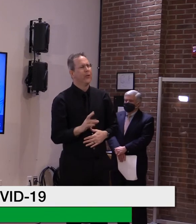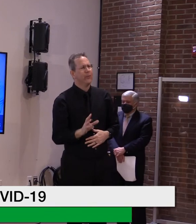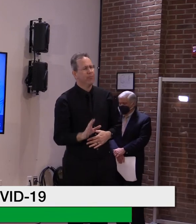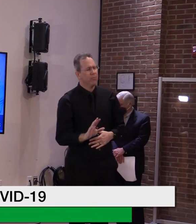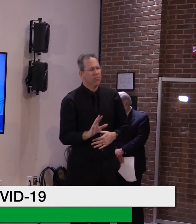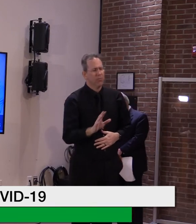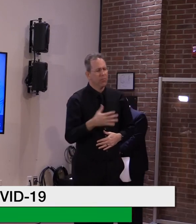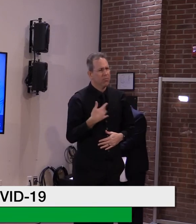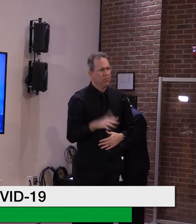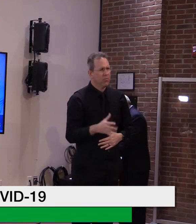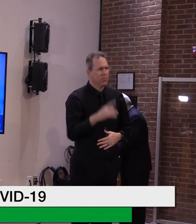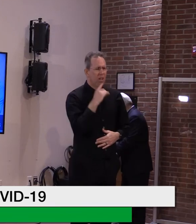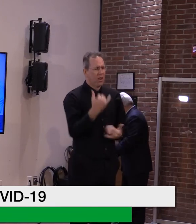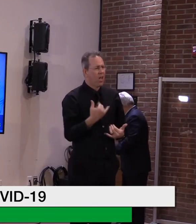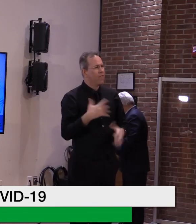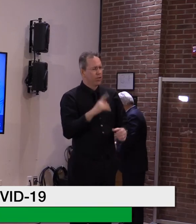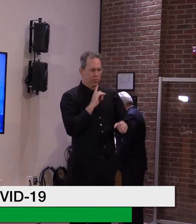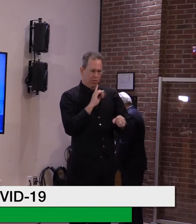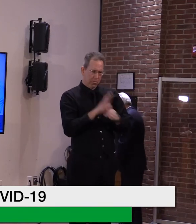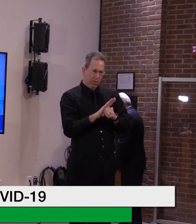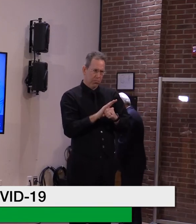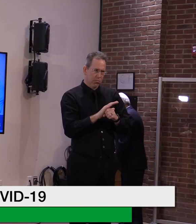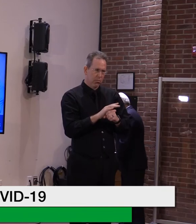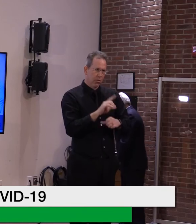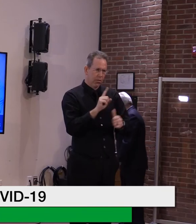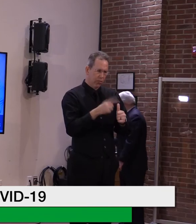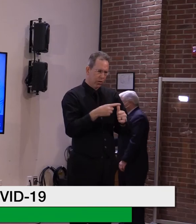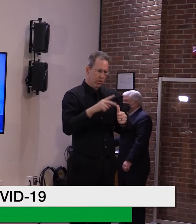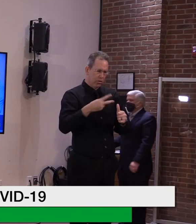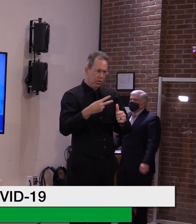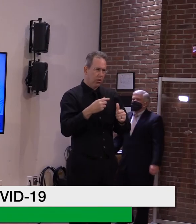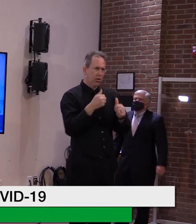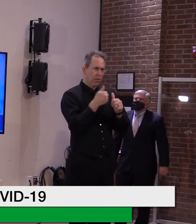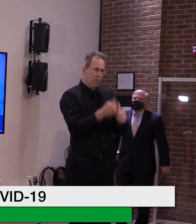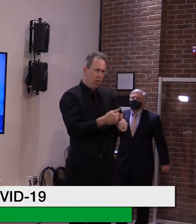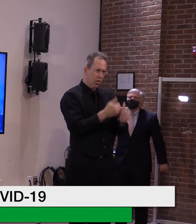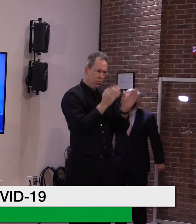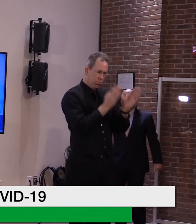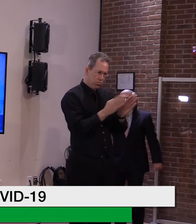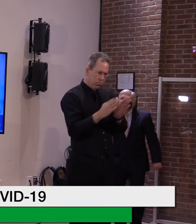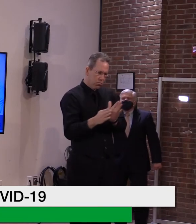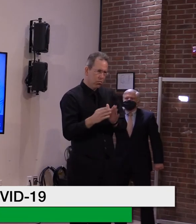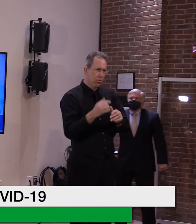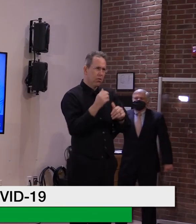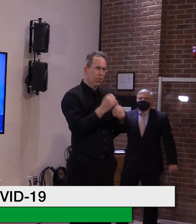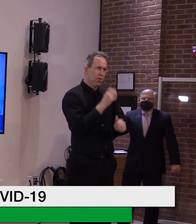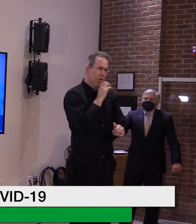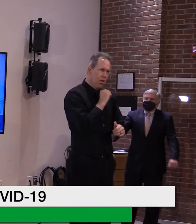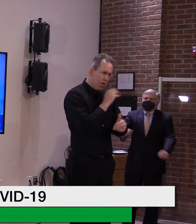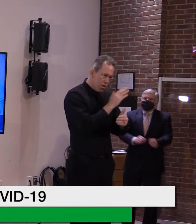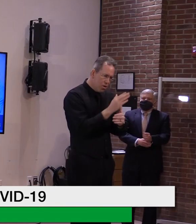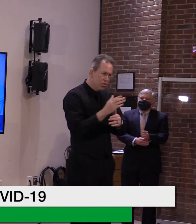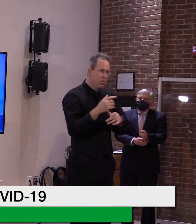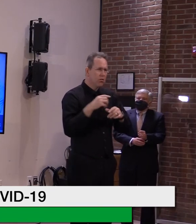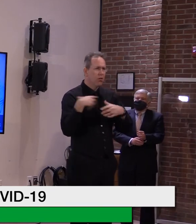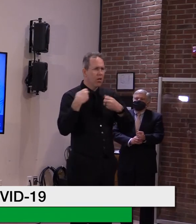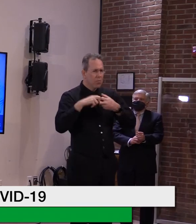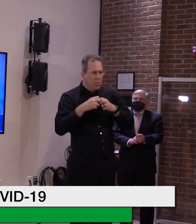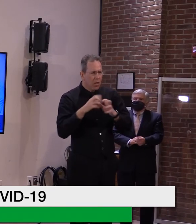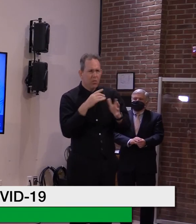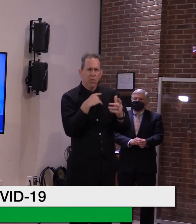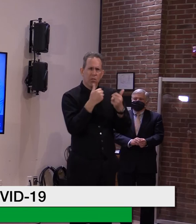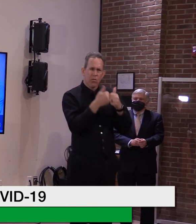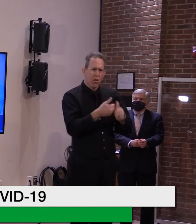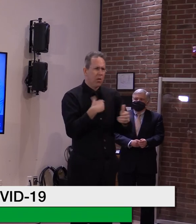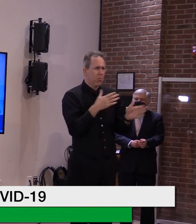place. And as we you'll see by the end of the month when I over the next couple of weeks, when I describe the what